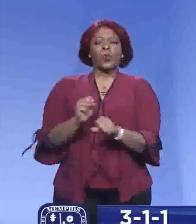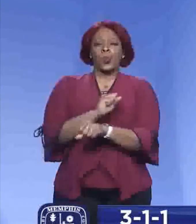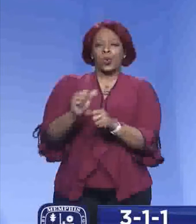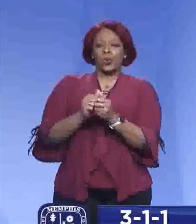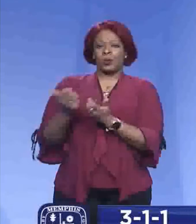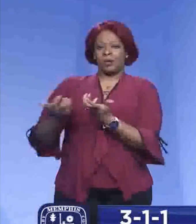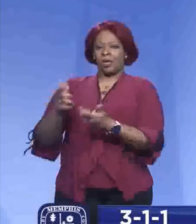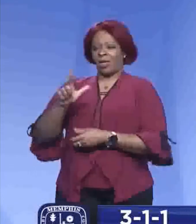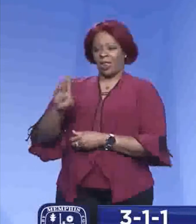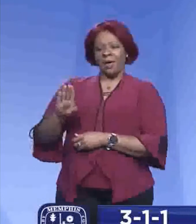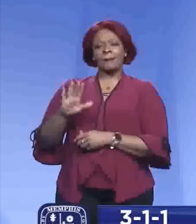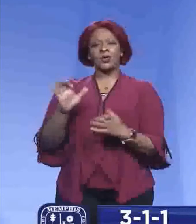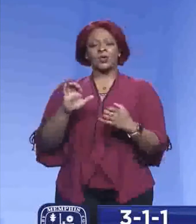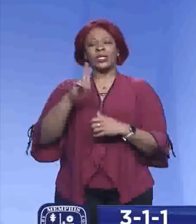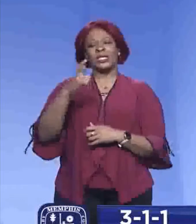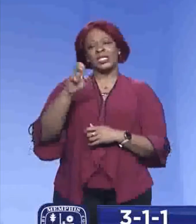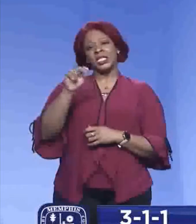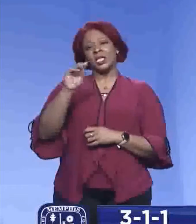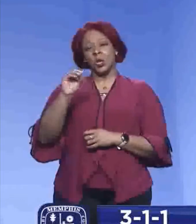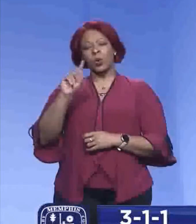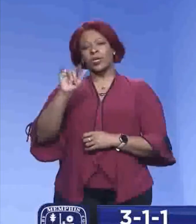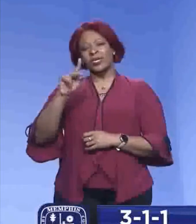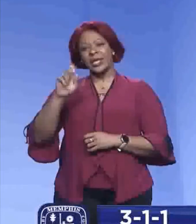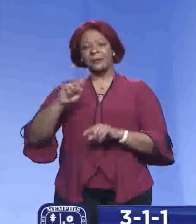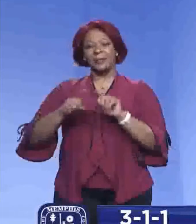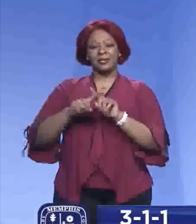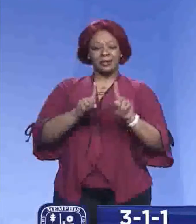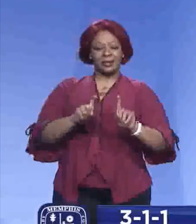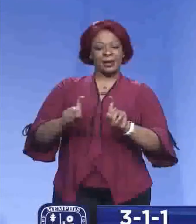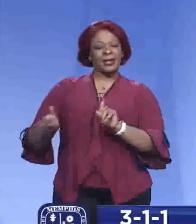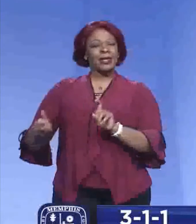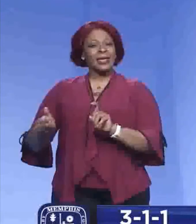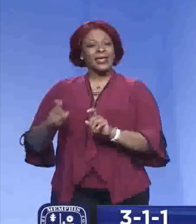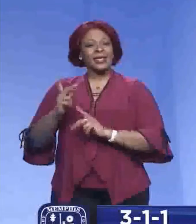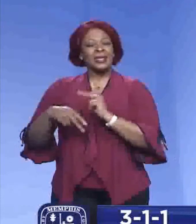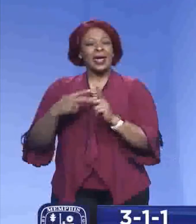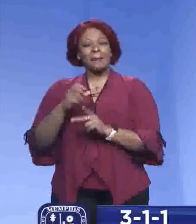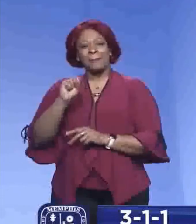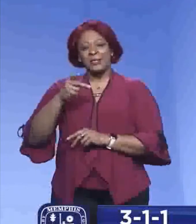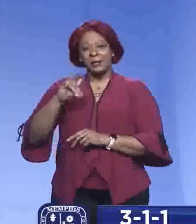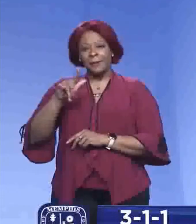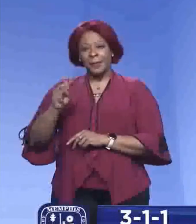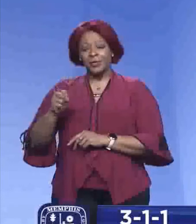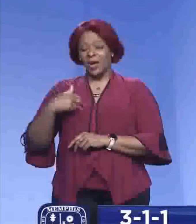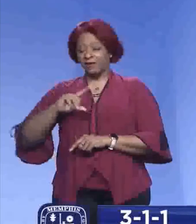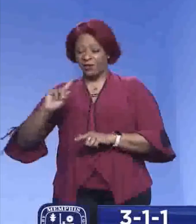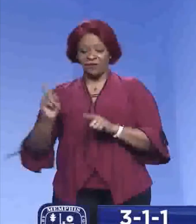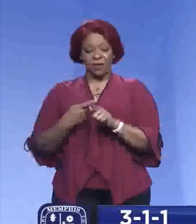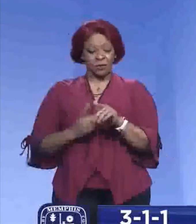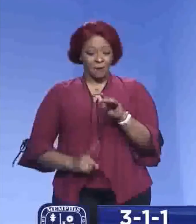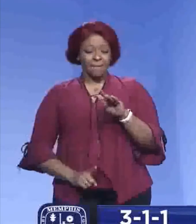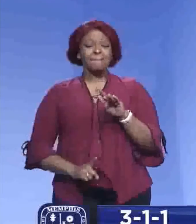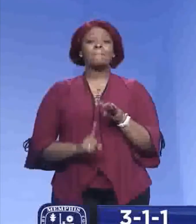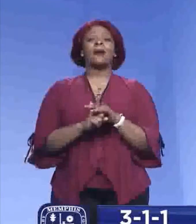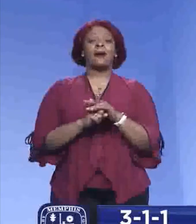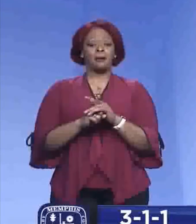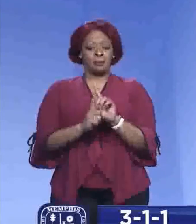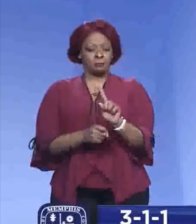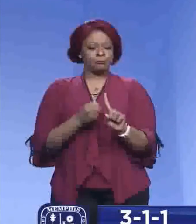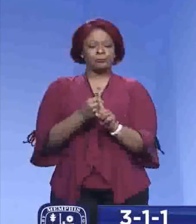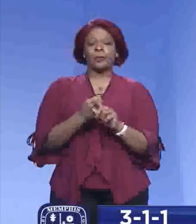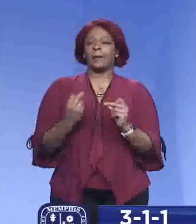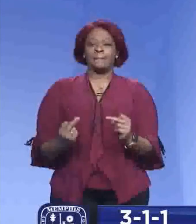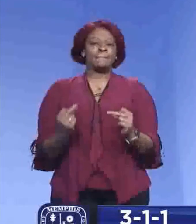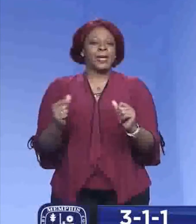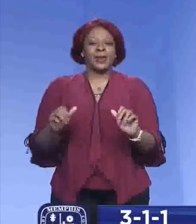with the labs to do genotyping of different specimens so that as soon as we have that first variant, we're able to take